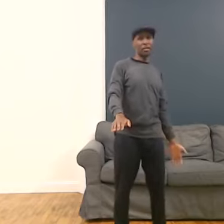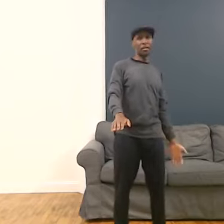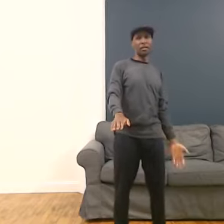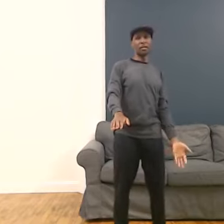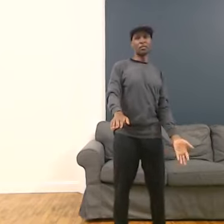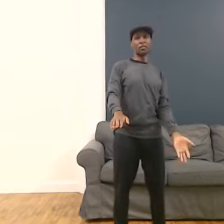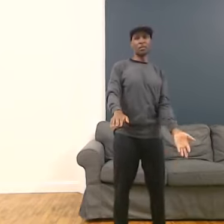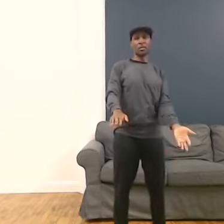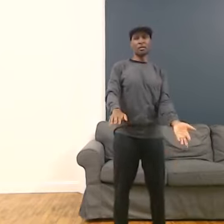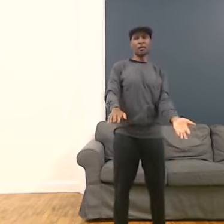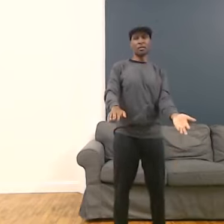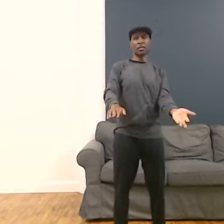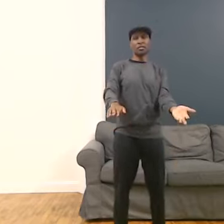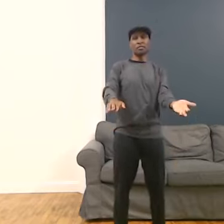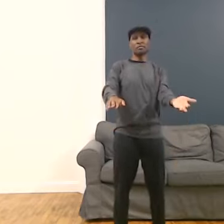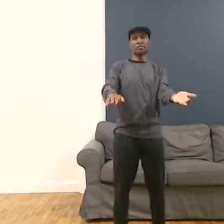inhale, drop both hands up,